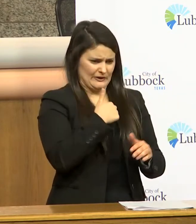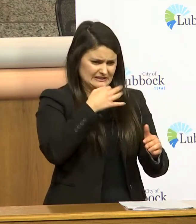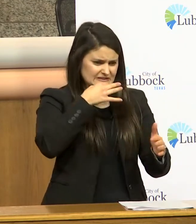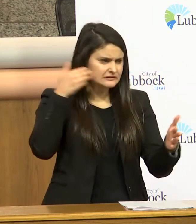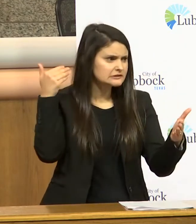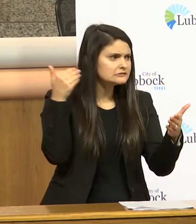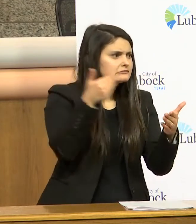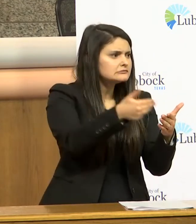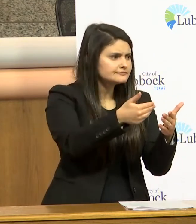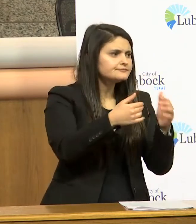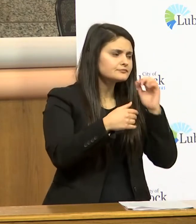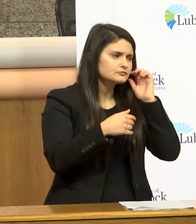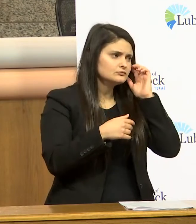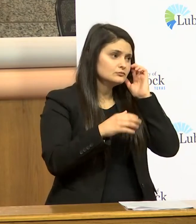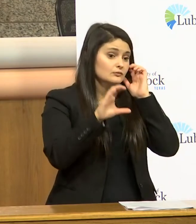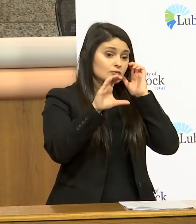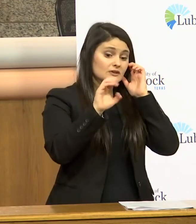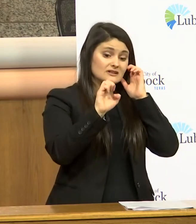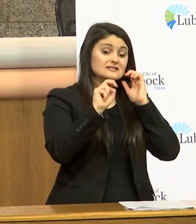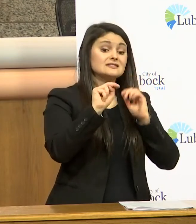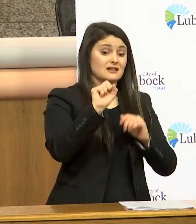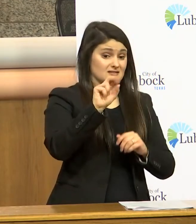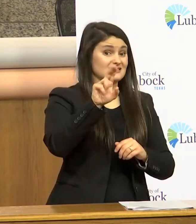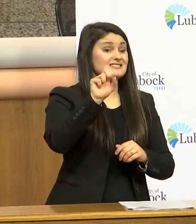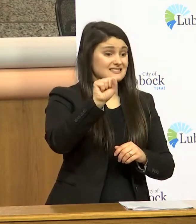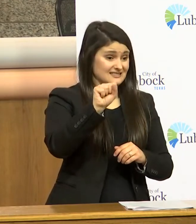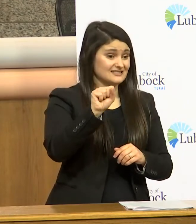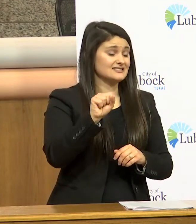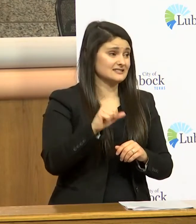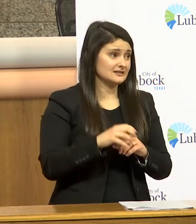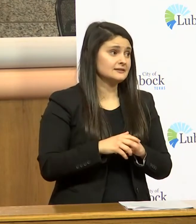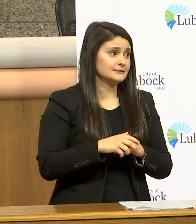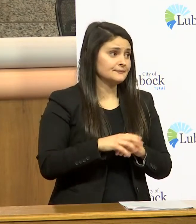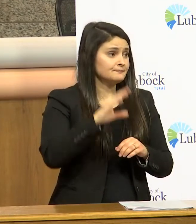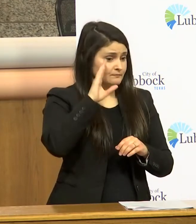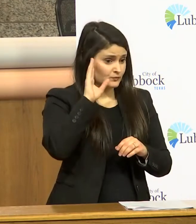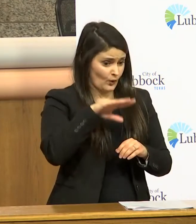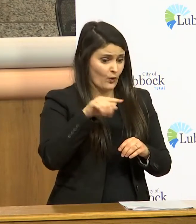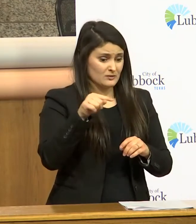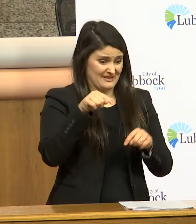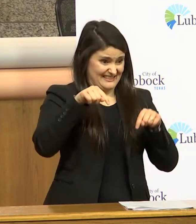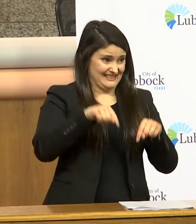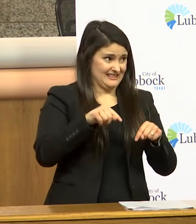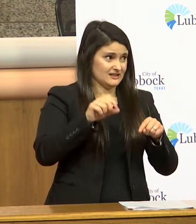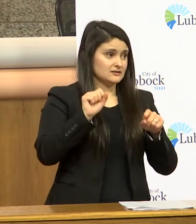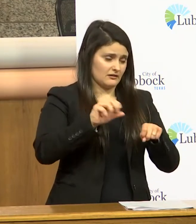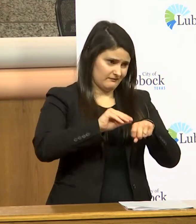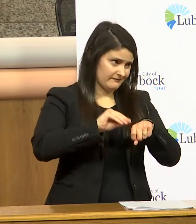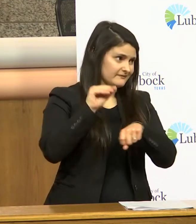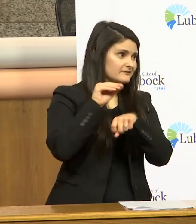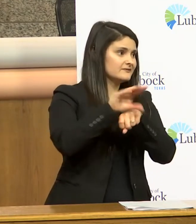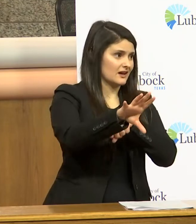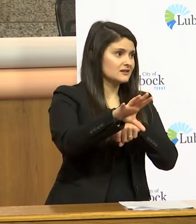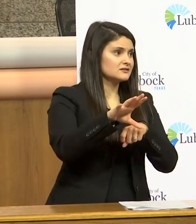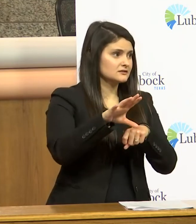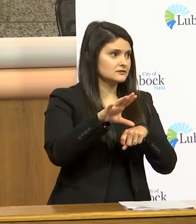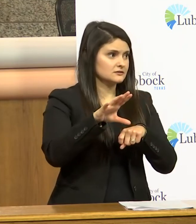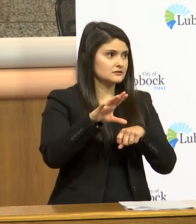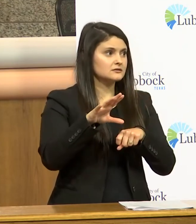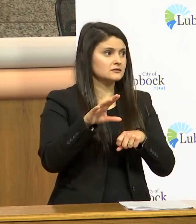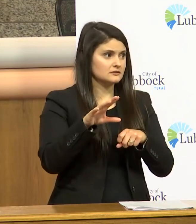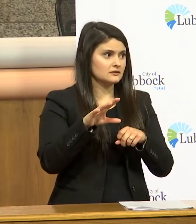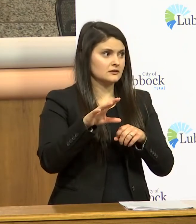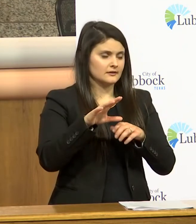the census and we know that something like this has affected the momentum